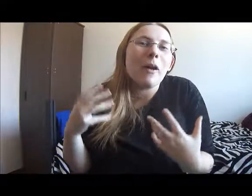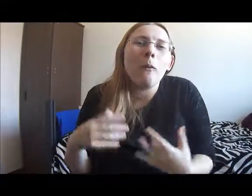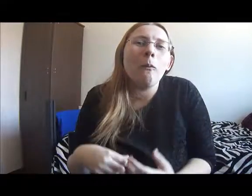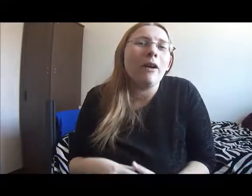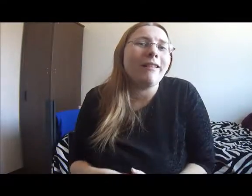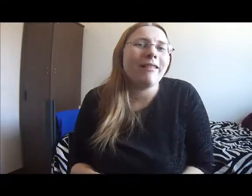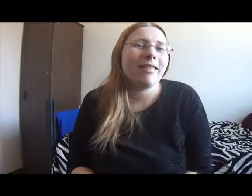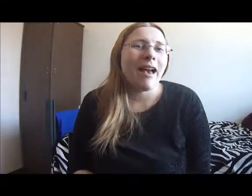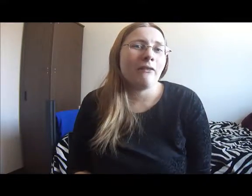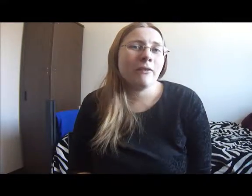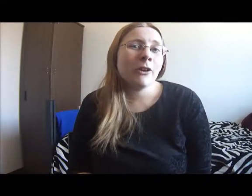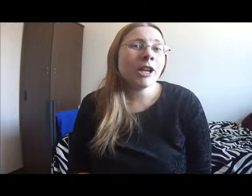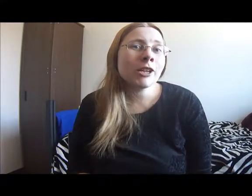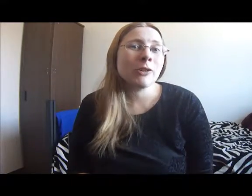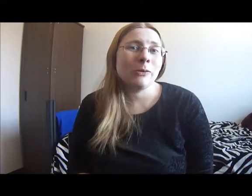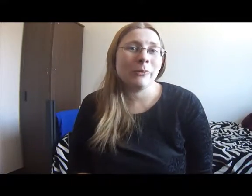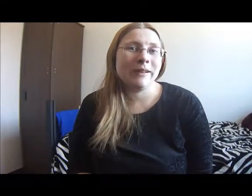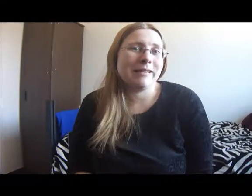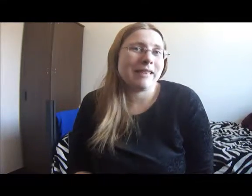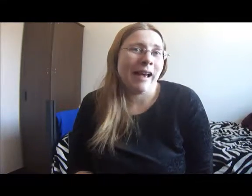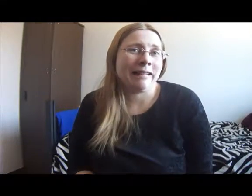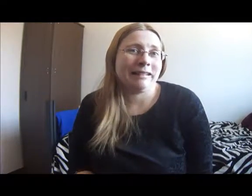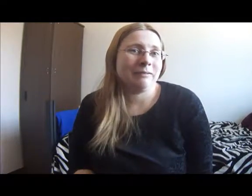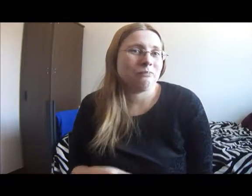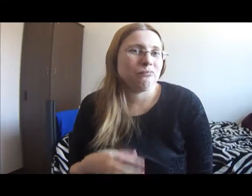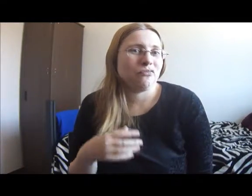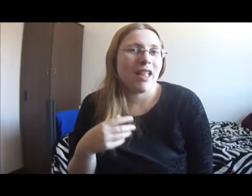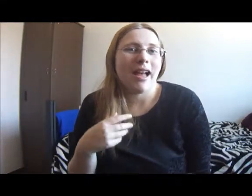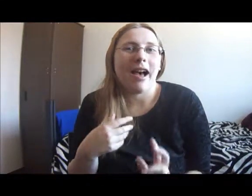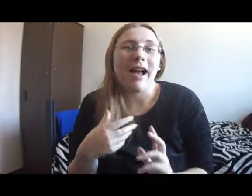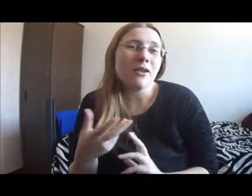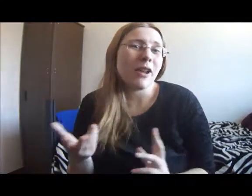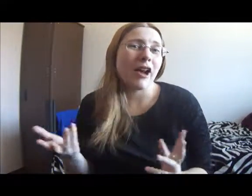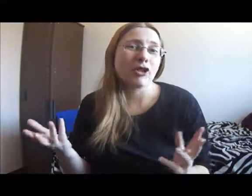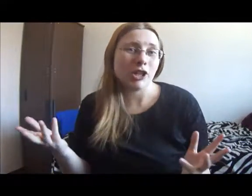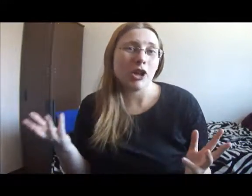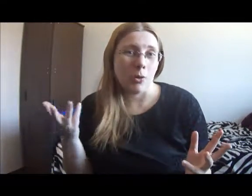What is that referring to exactly? I don't actually know.